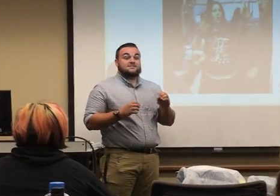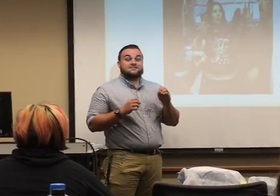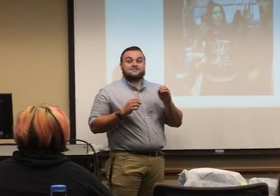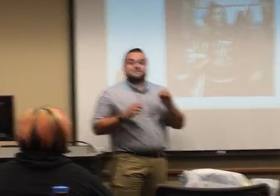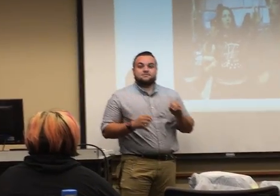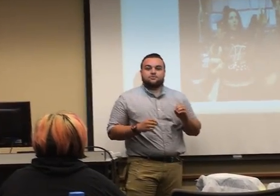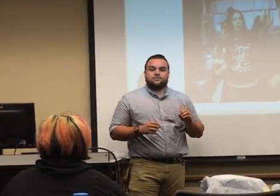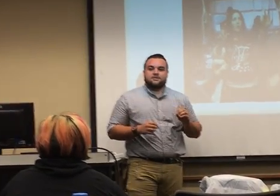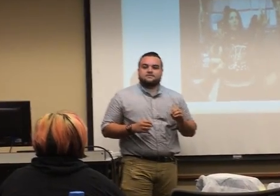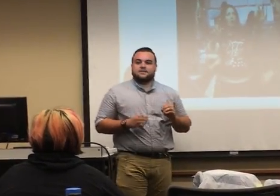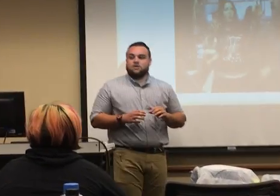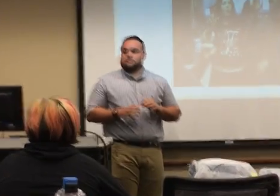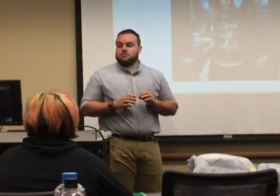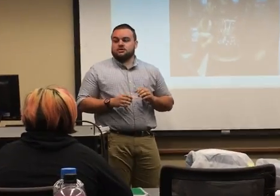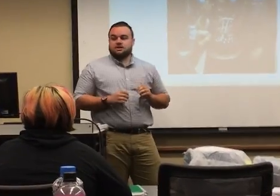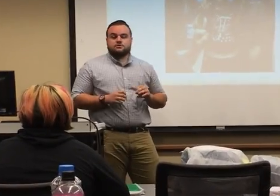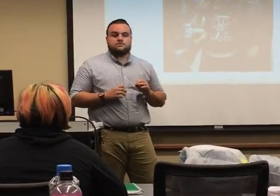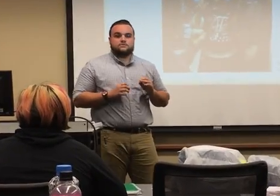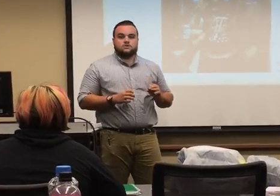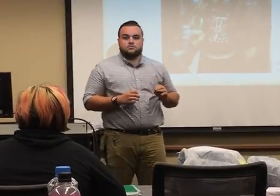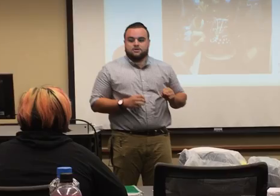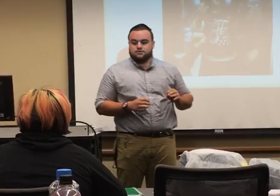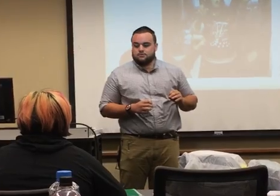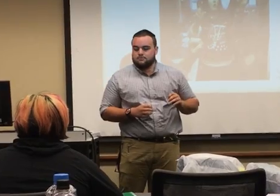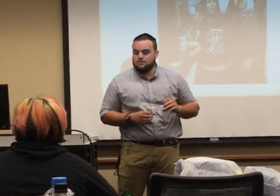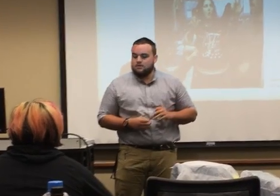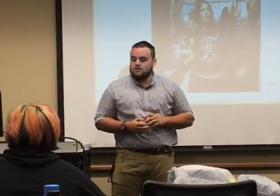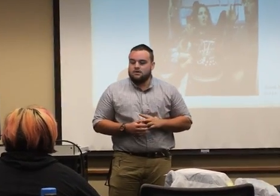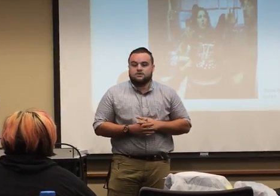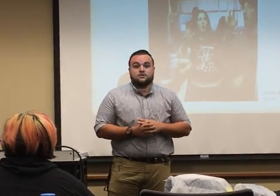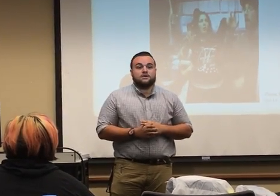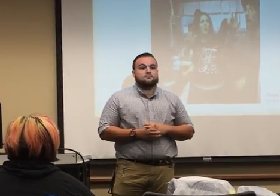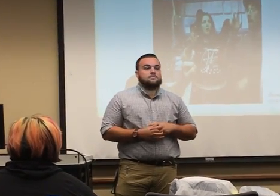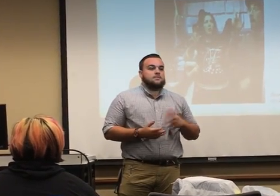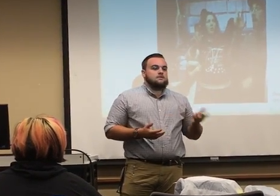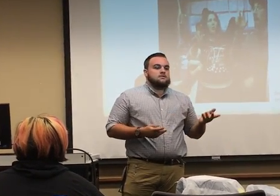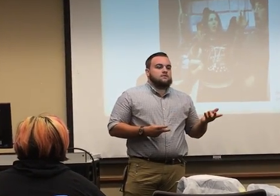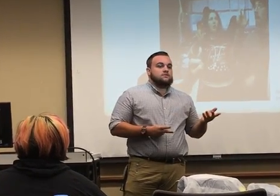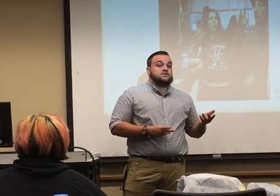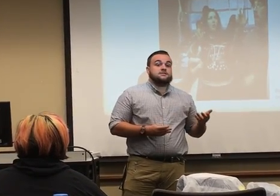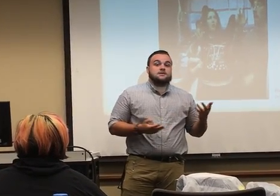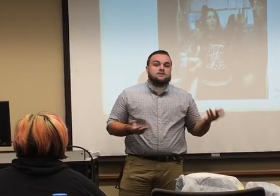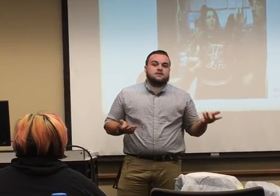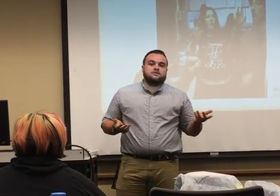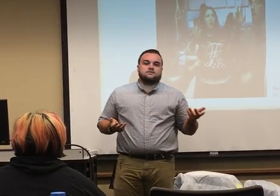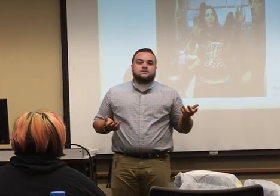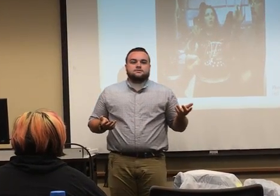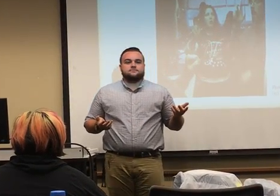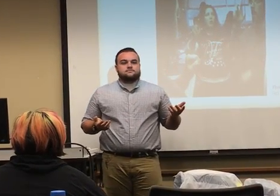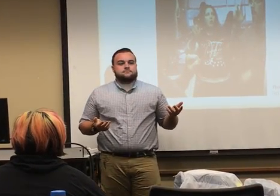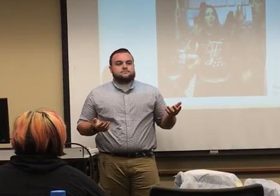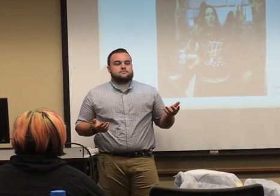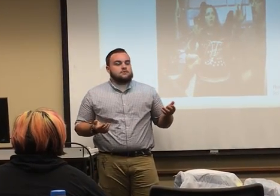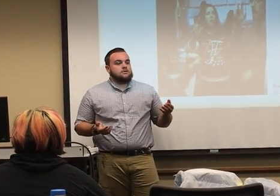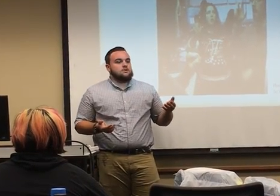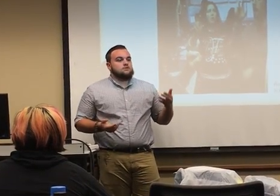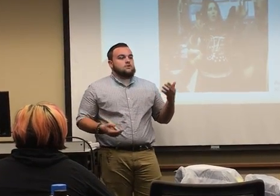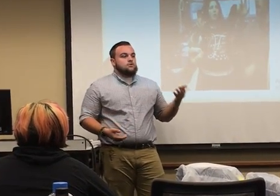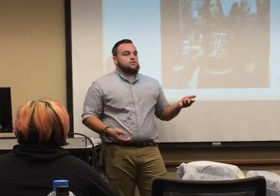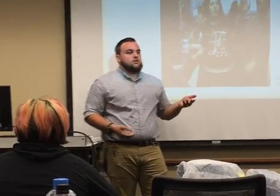the simple things that help communication so much. So, like, first thing is getting their attention. So, who